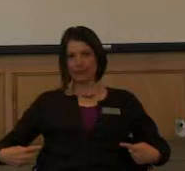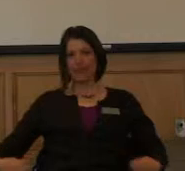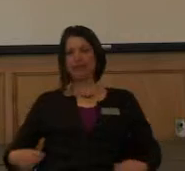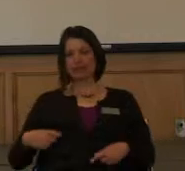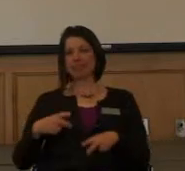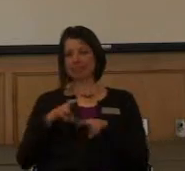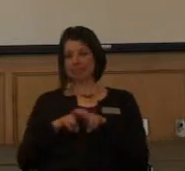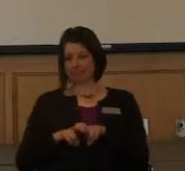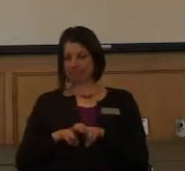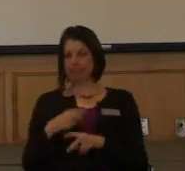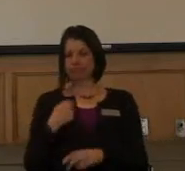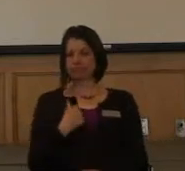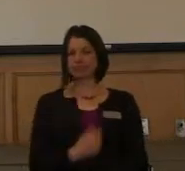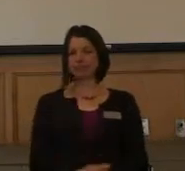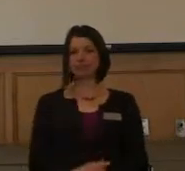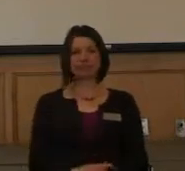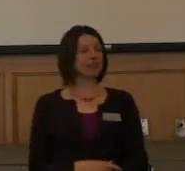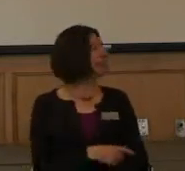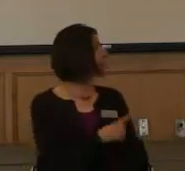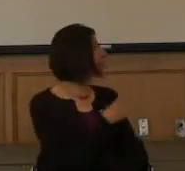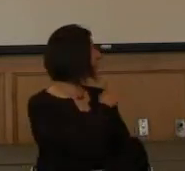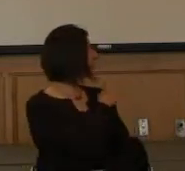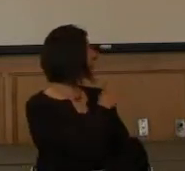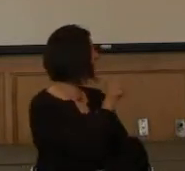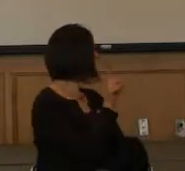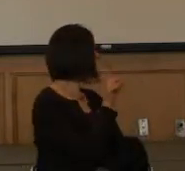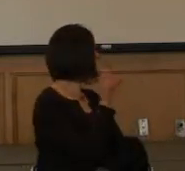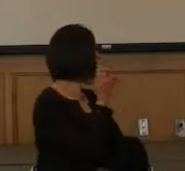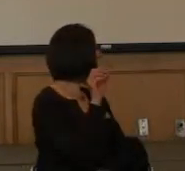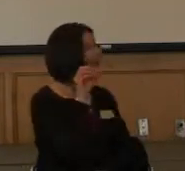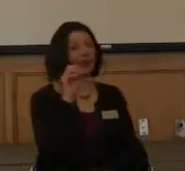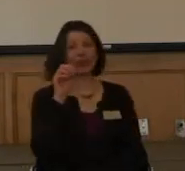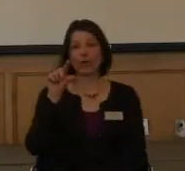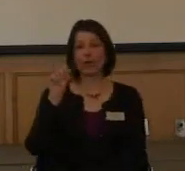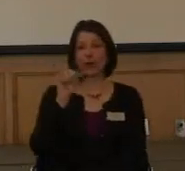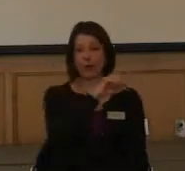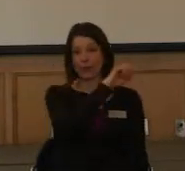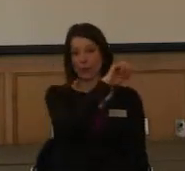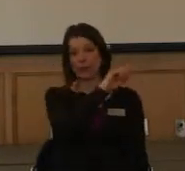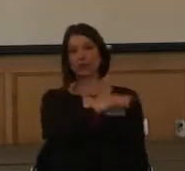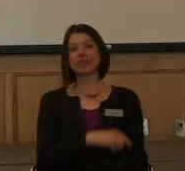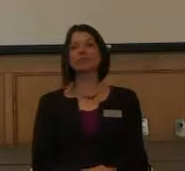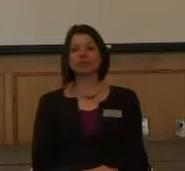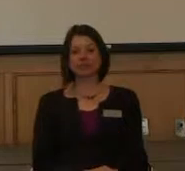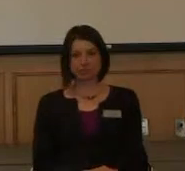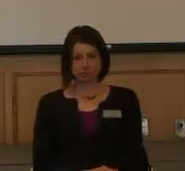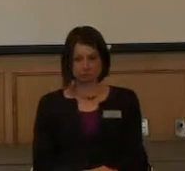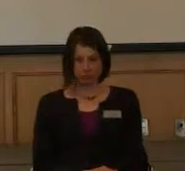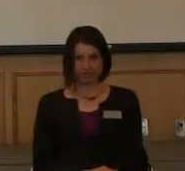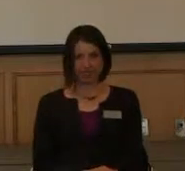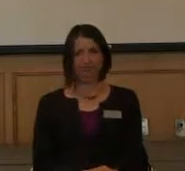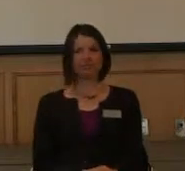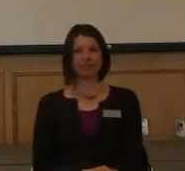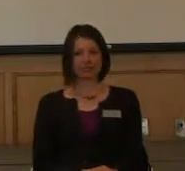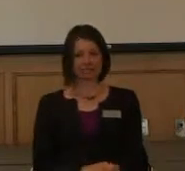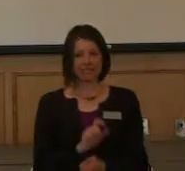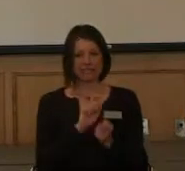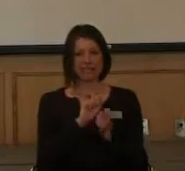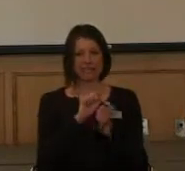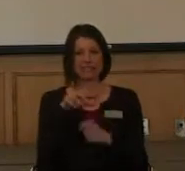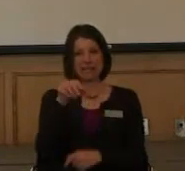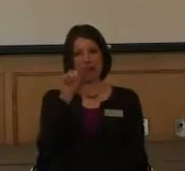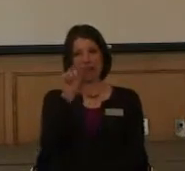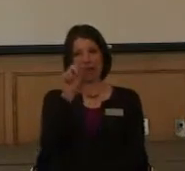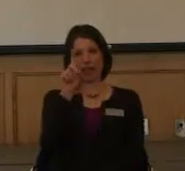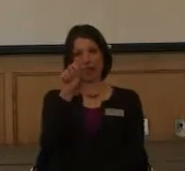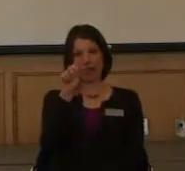this little logo here at the bottom of the screen is actually the ADAPT logo. And ADAPT is